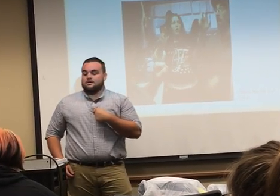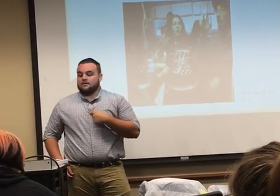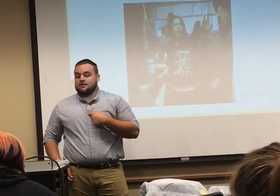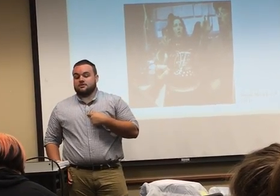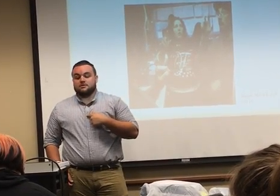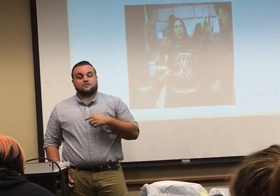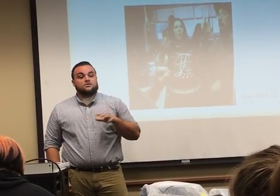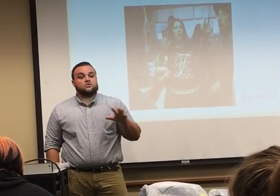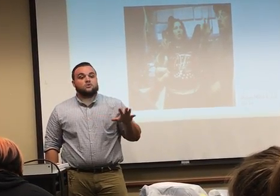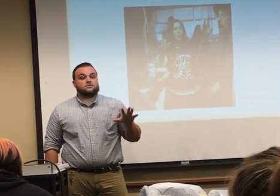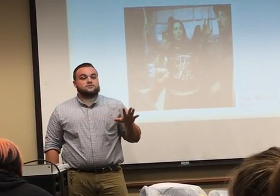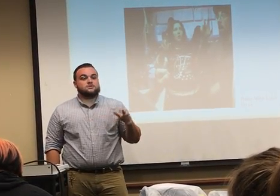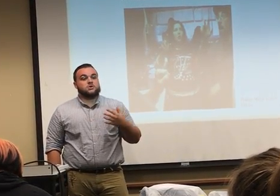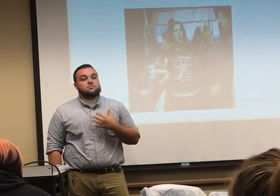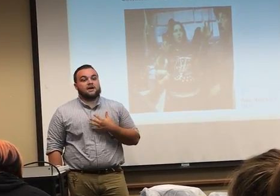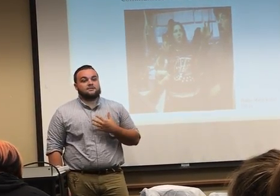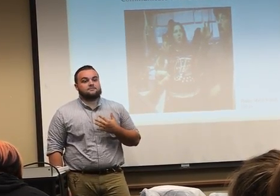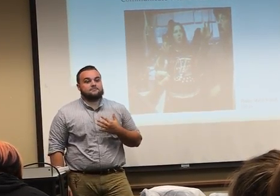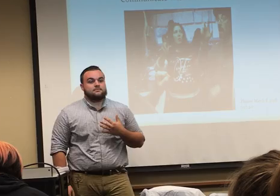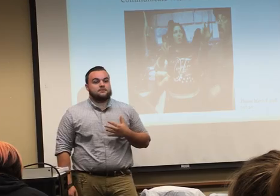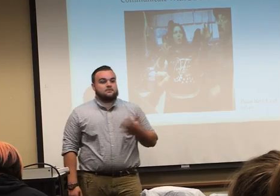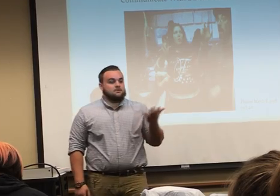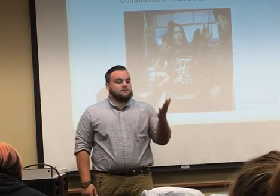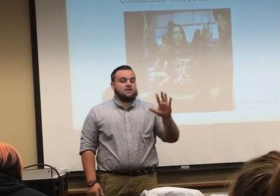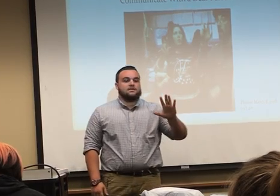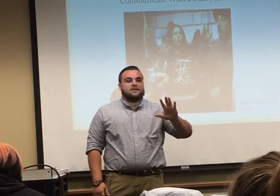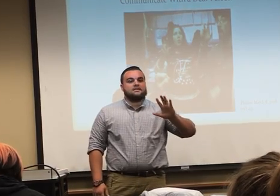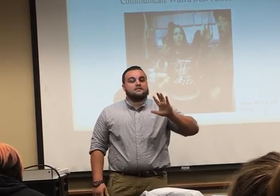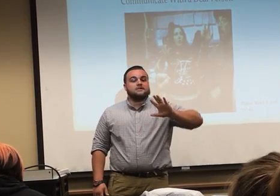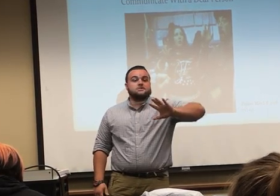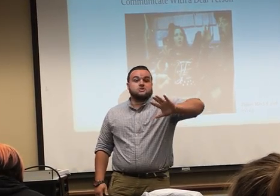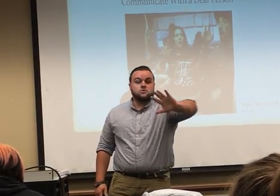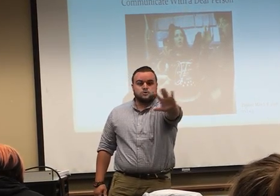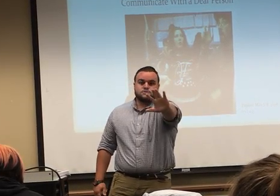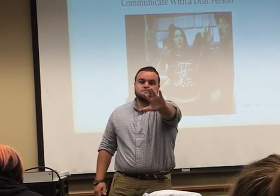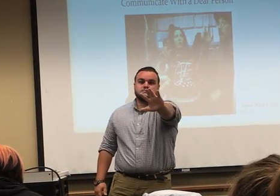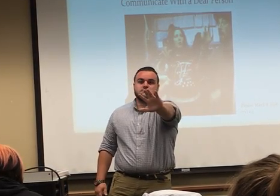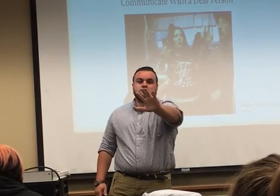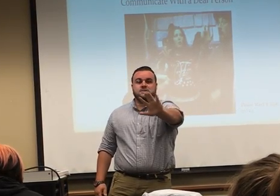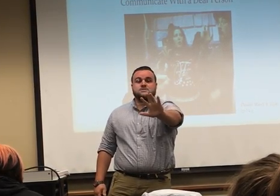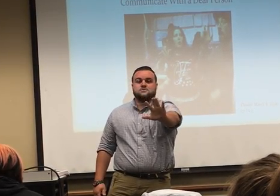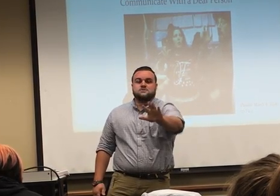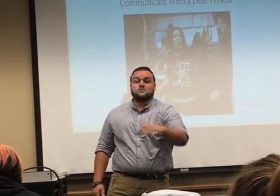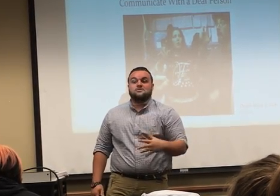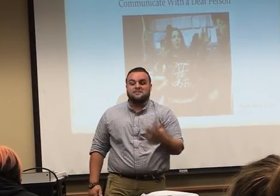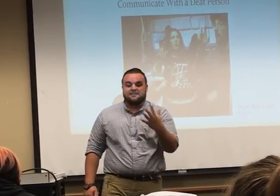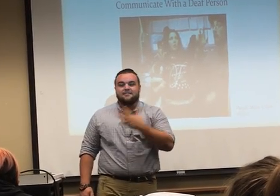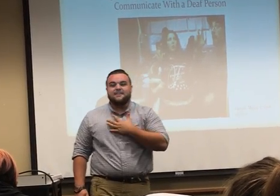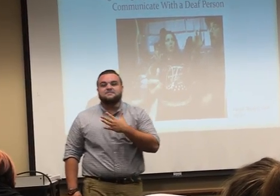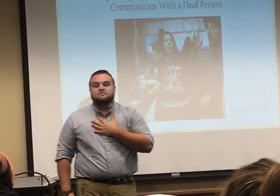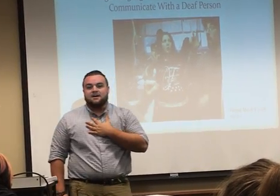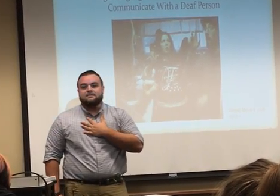Alright, and then yours or mine. Taking a hand, it's yours. That's yours or that's mine.